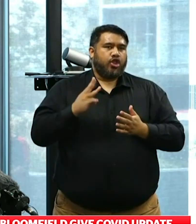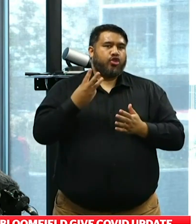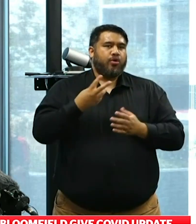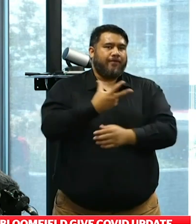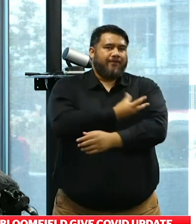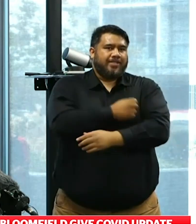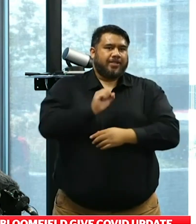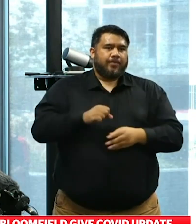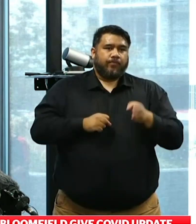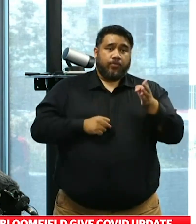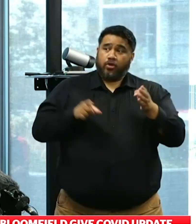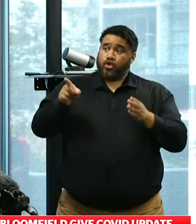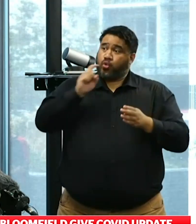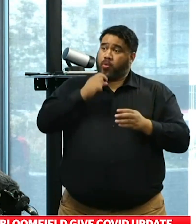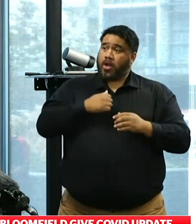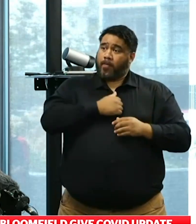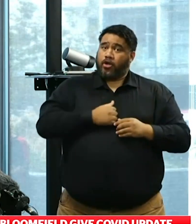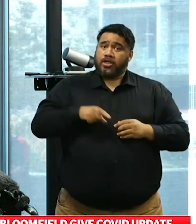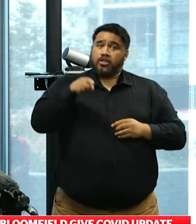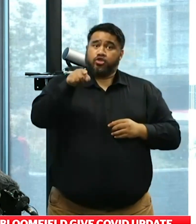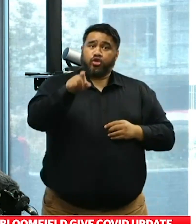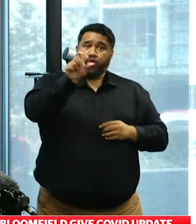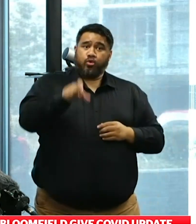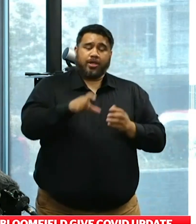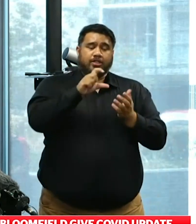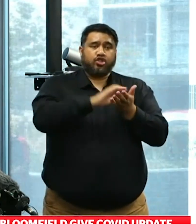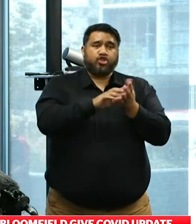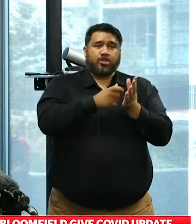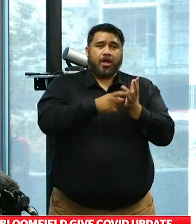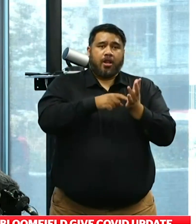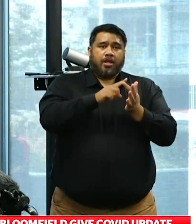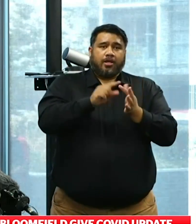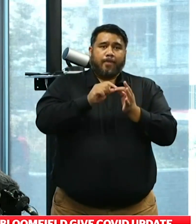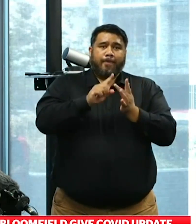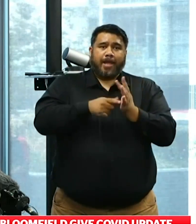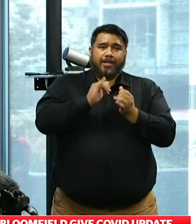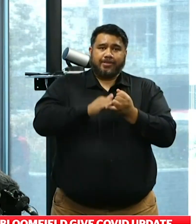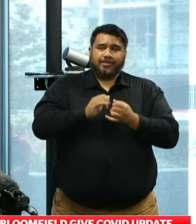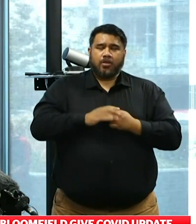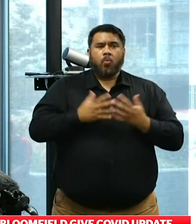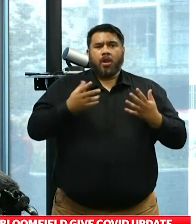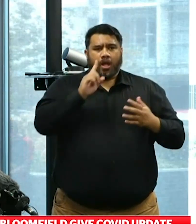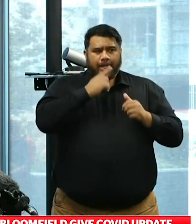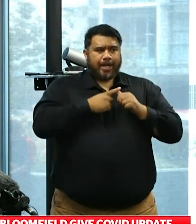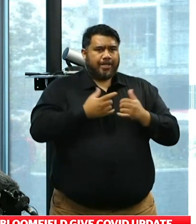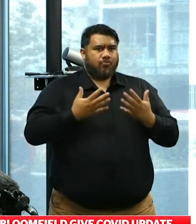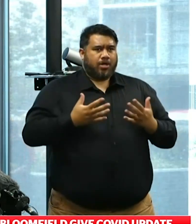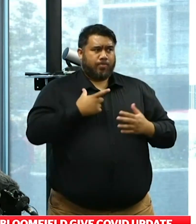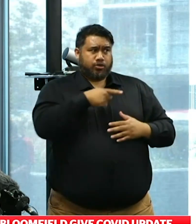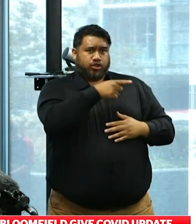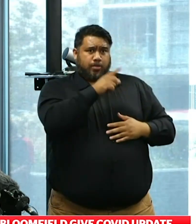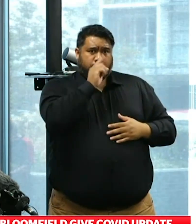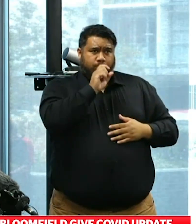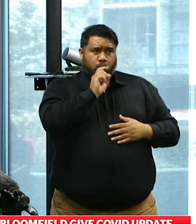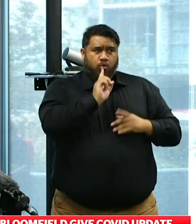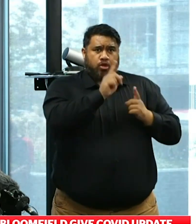Will you apologise for Charlotte Bellis? Look, I don't want to make any comment on that while she's considering her potential legal options. That's